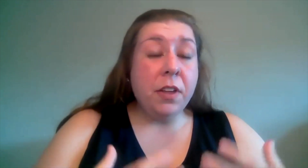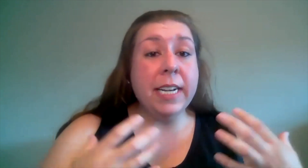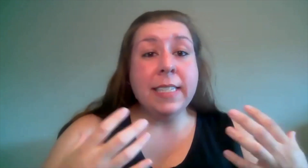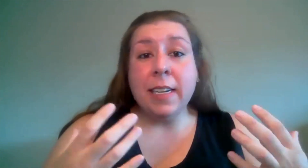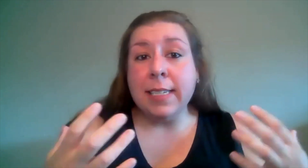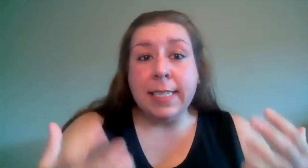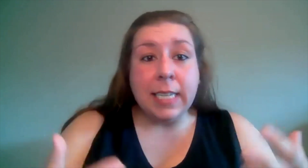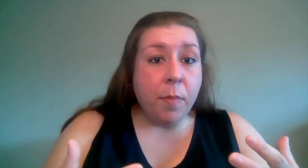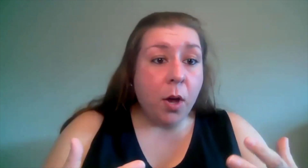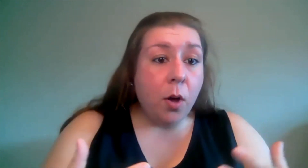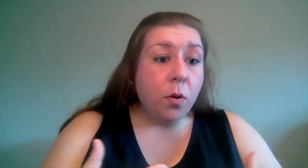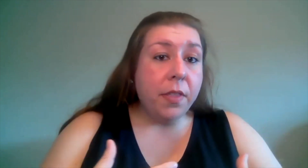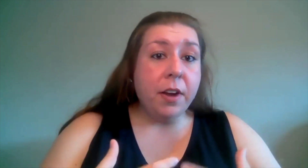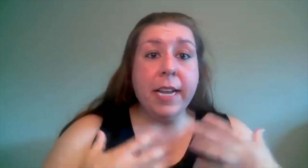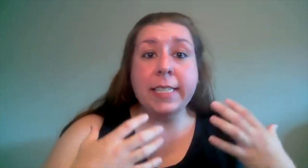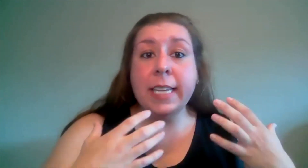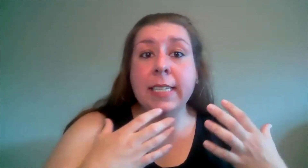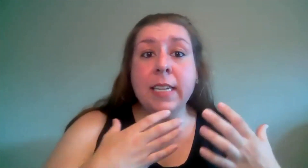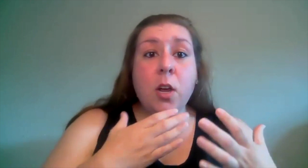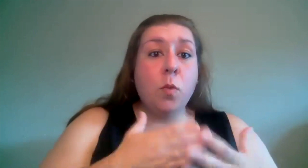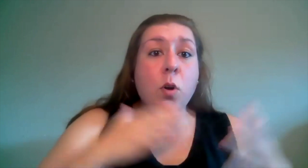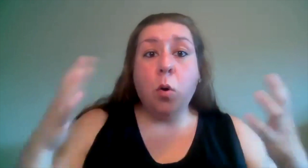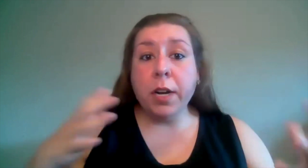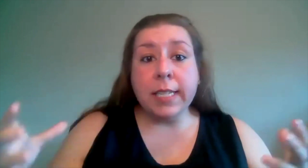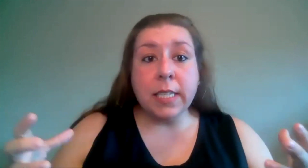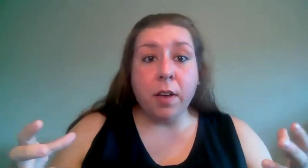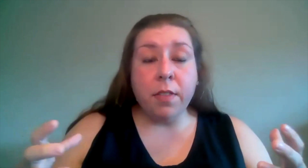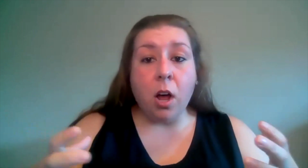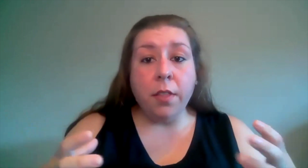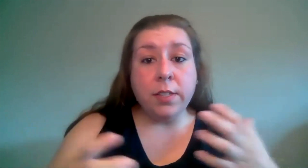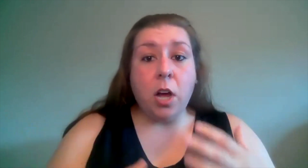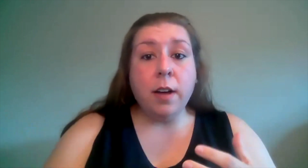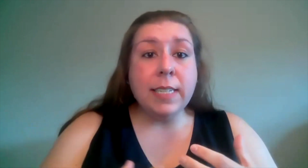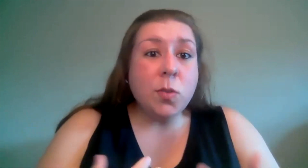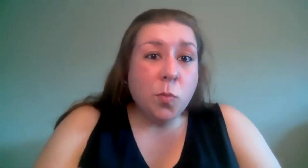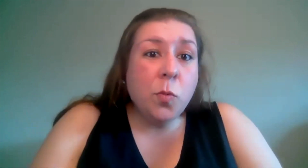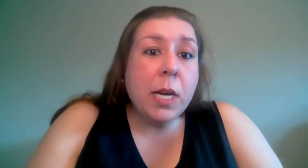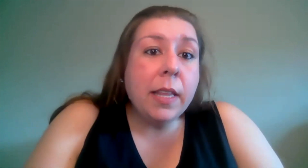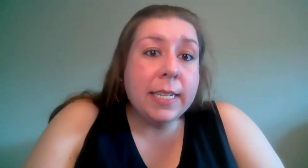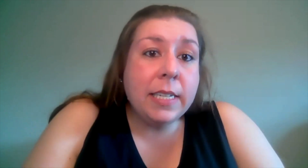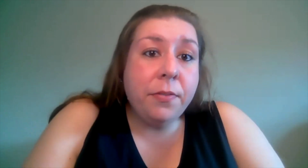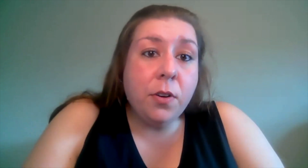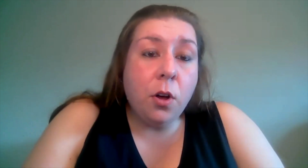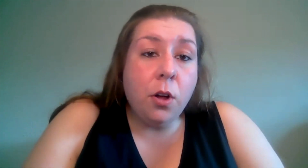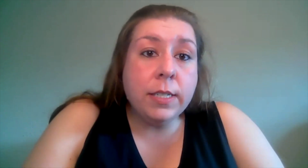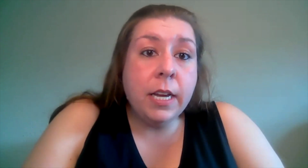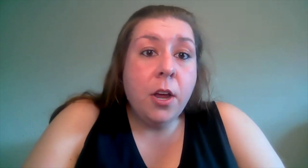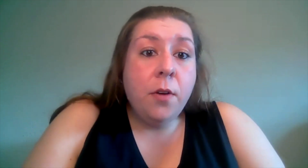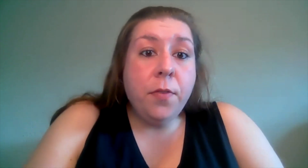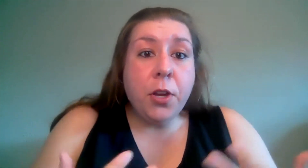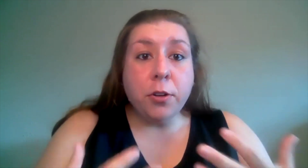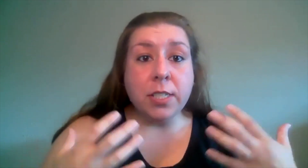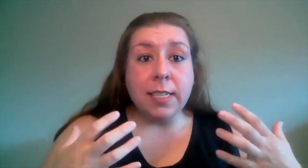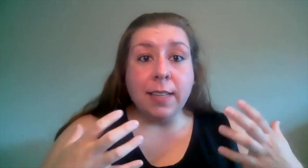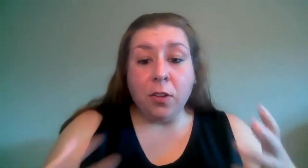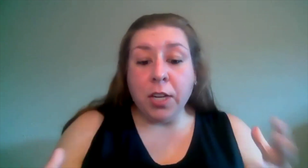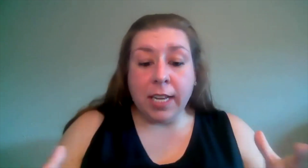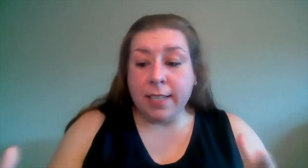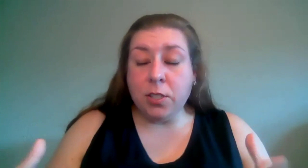there isn't a demo or there isn't recordings of all the songs it's really difficult for you just to like look at this